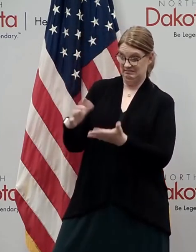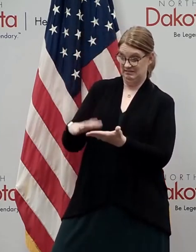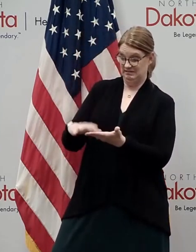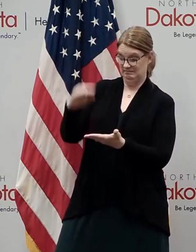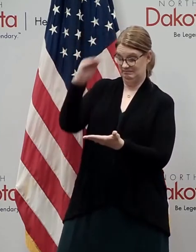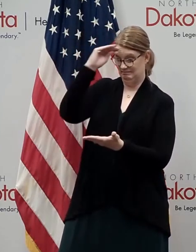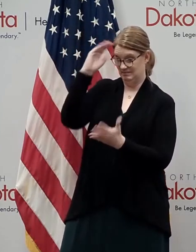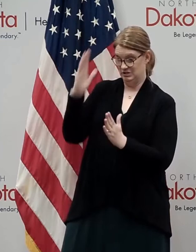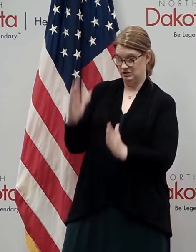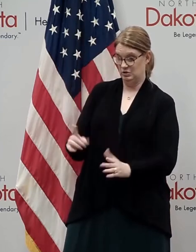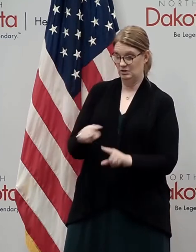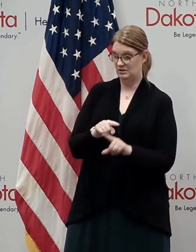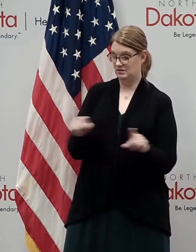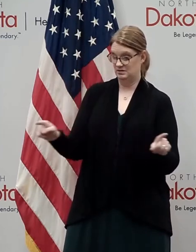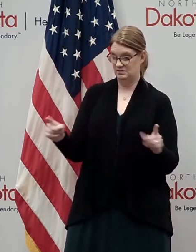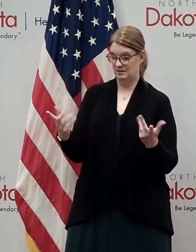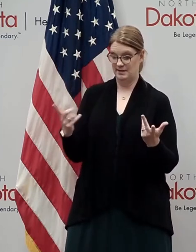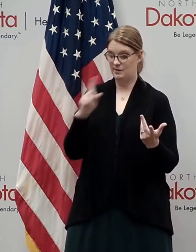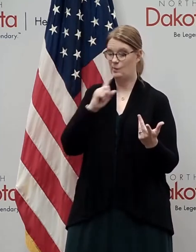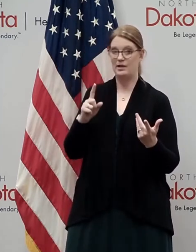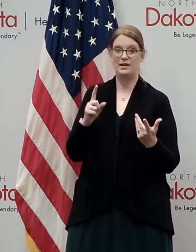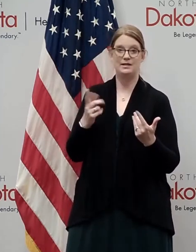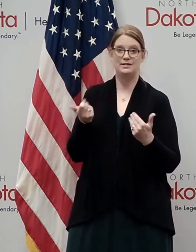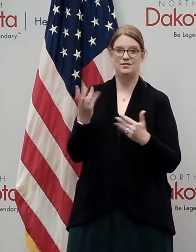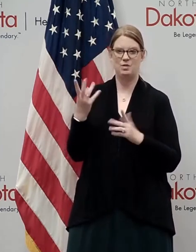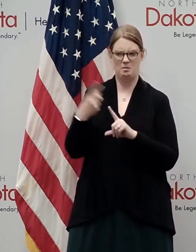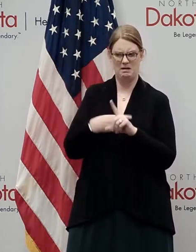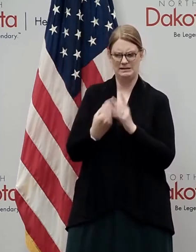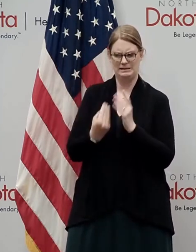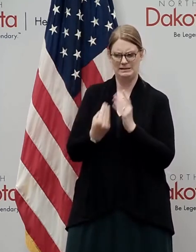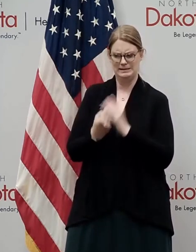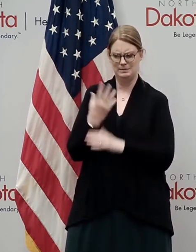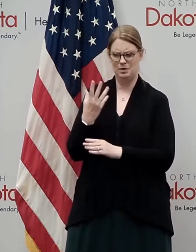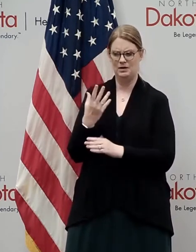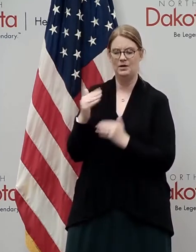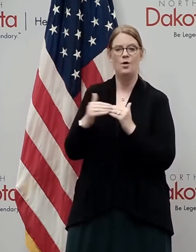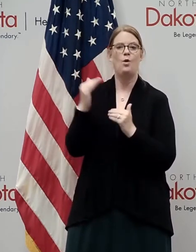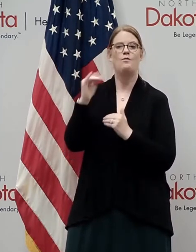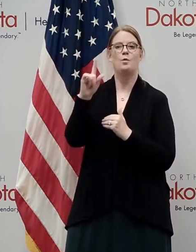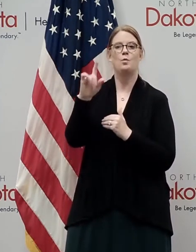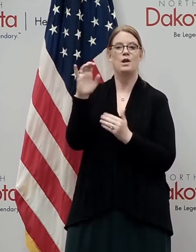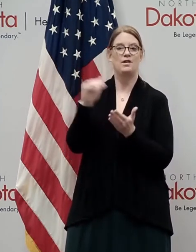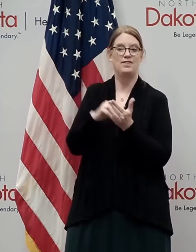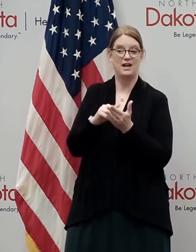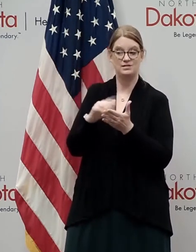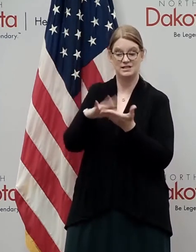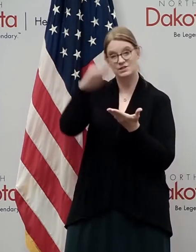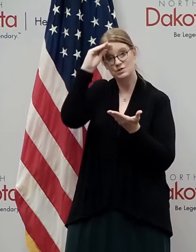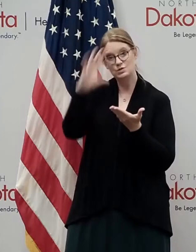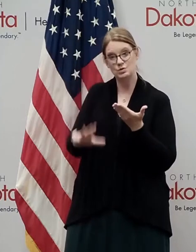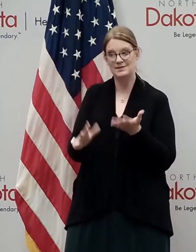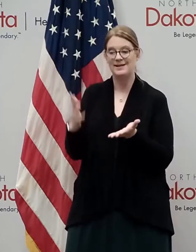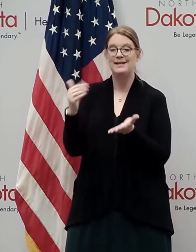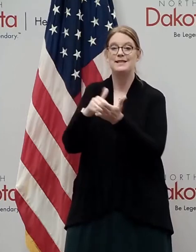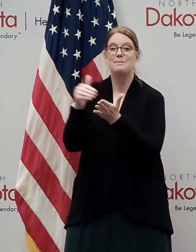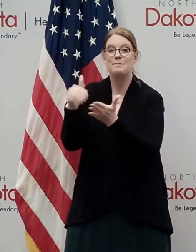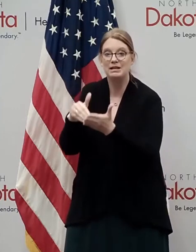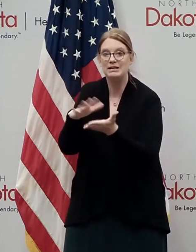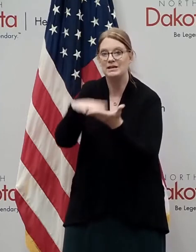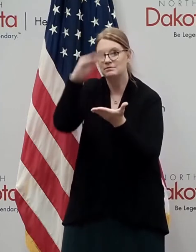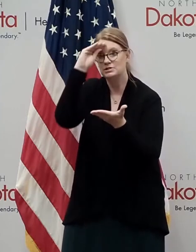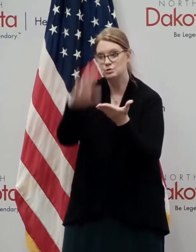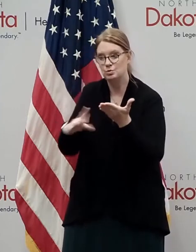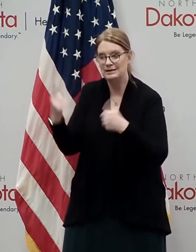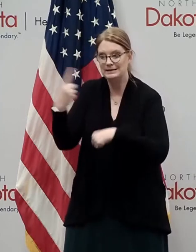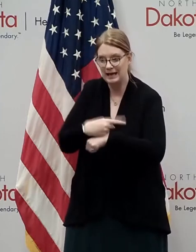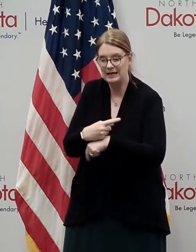cumulative? I mean, it was over a couple of months in the spring, but times over 100,000 students a day, millions of student days worth of